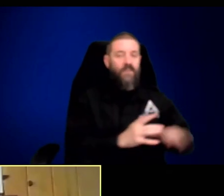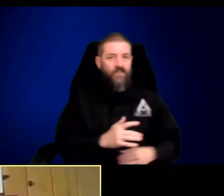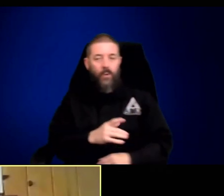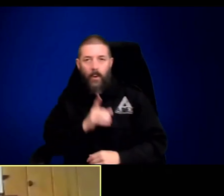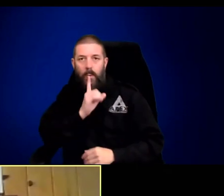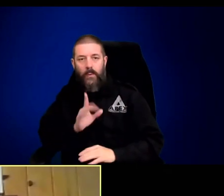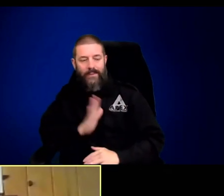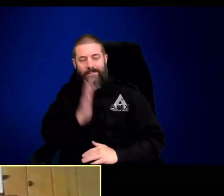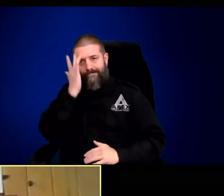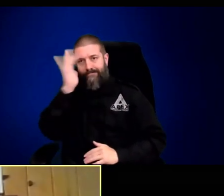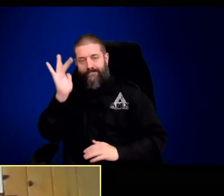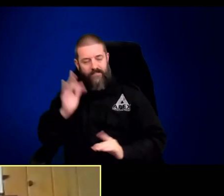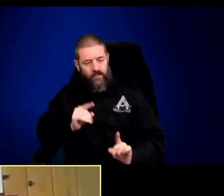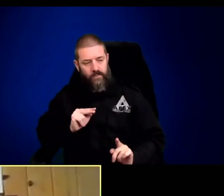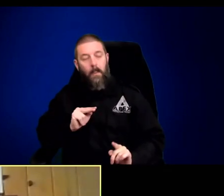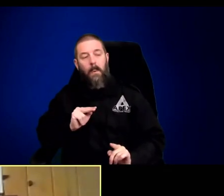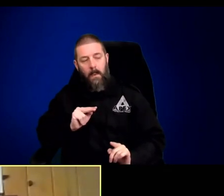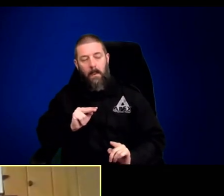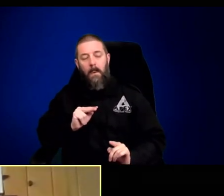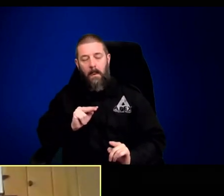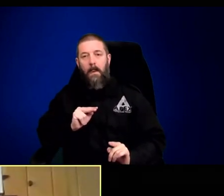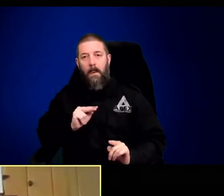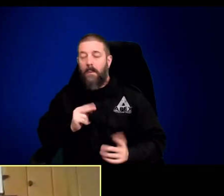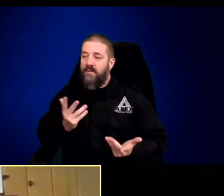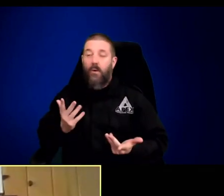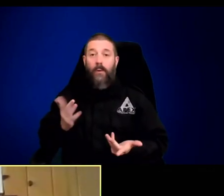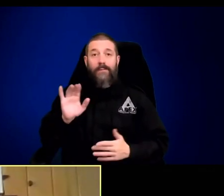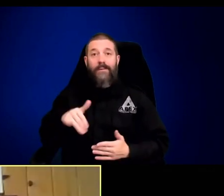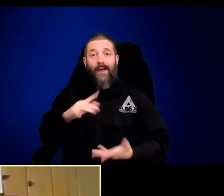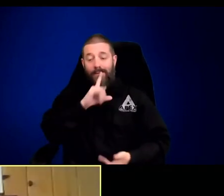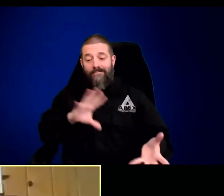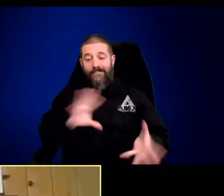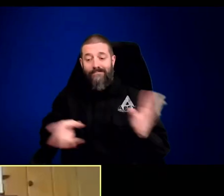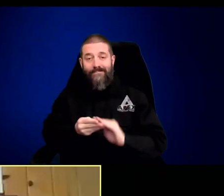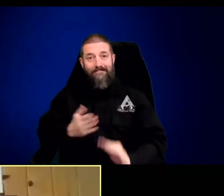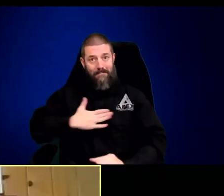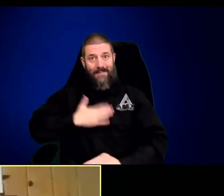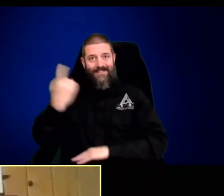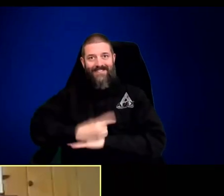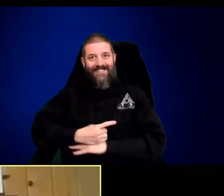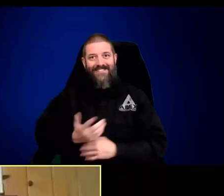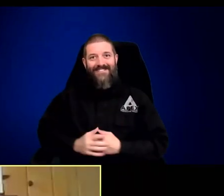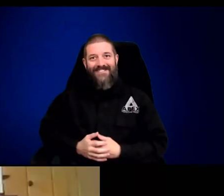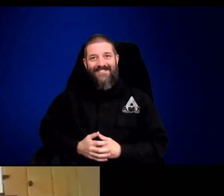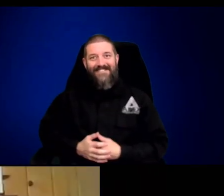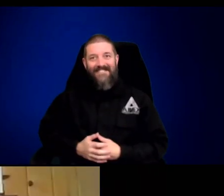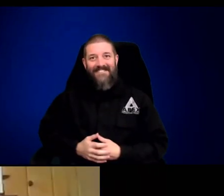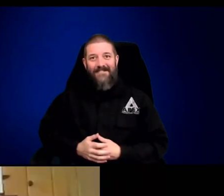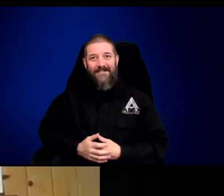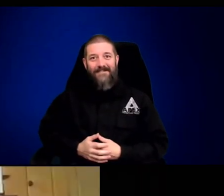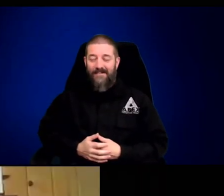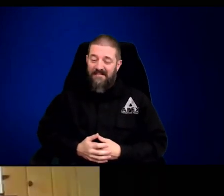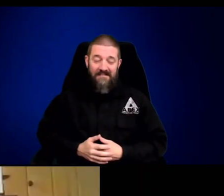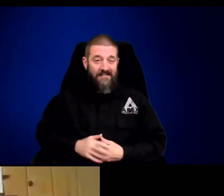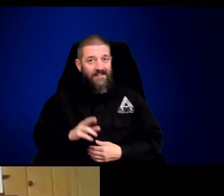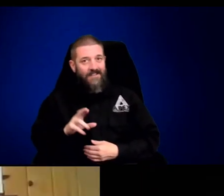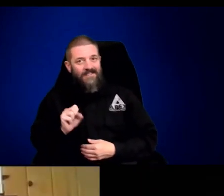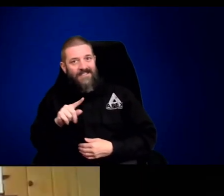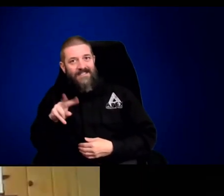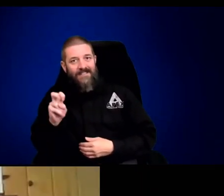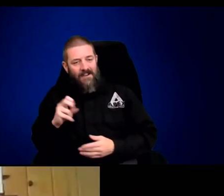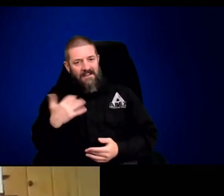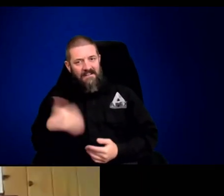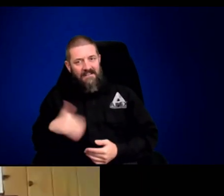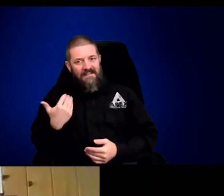past with junction where they knew that junction normally outnumbers them. So it was a smart thing to do. So that